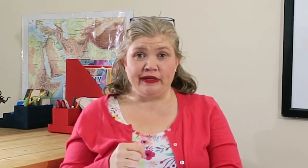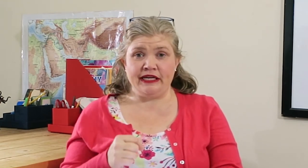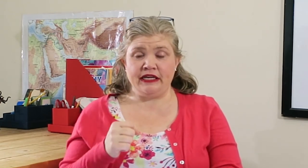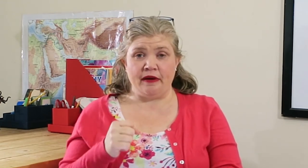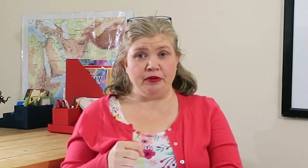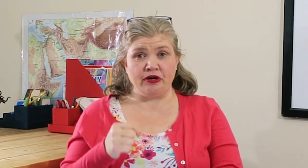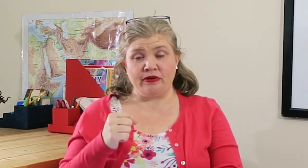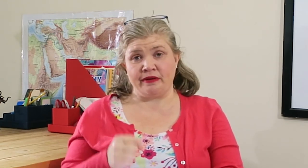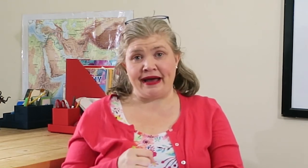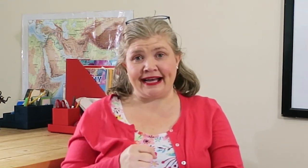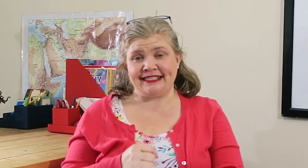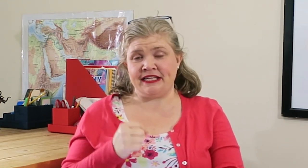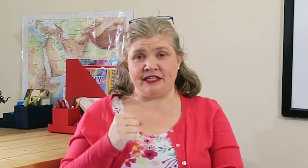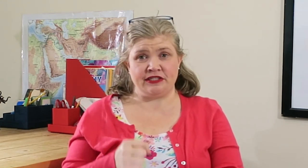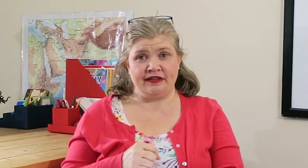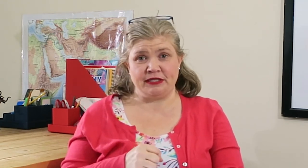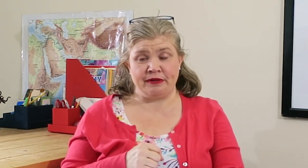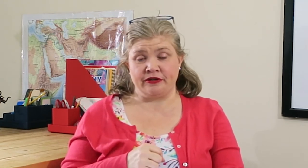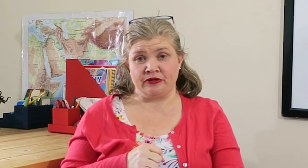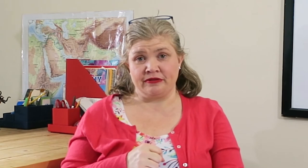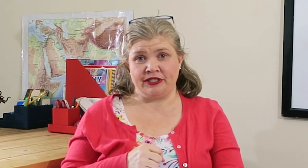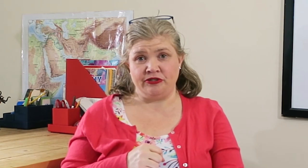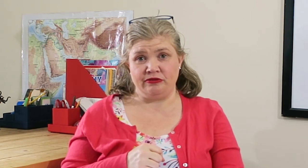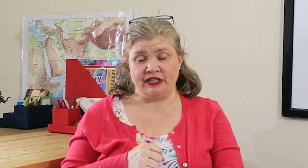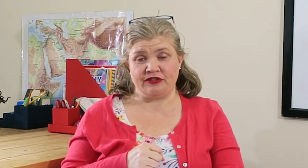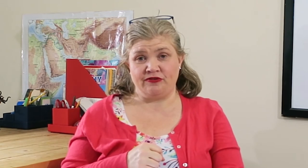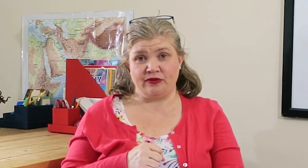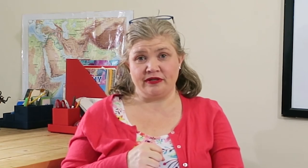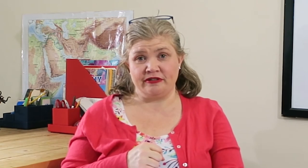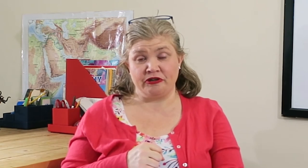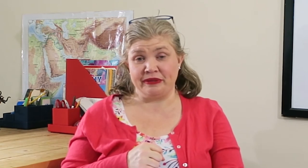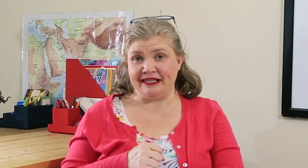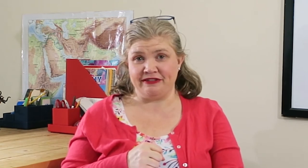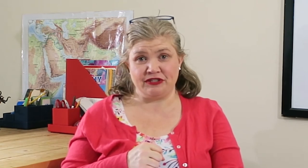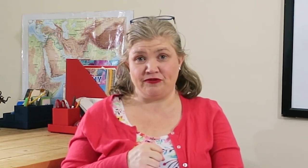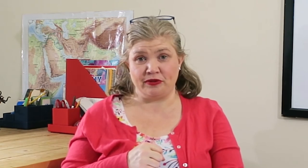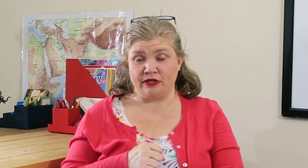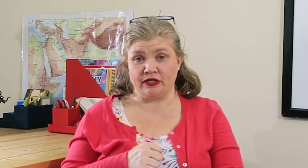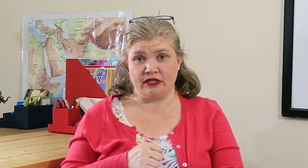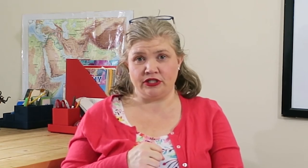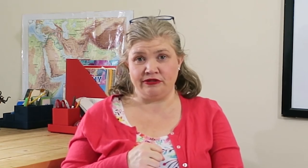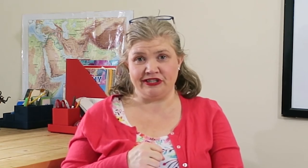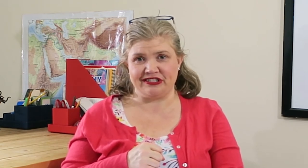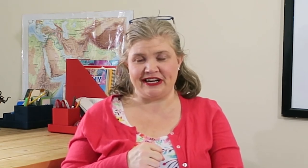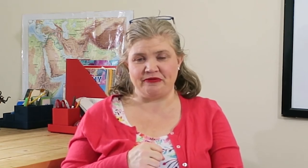read a book or magazine that has been on her to-do list for, or her reading list for two years now.